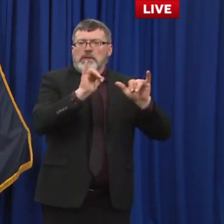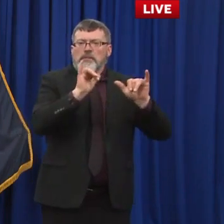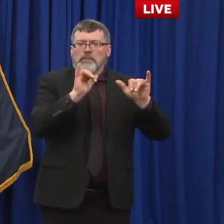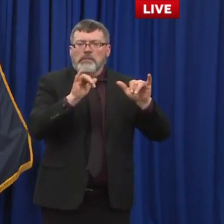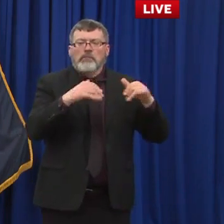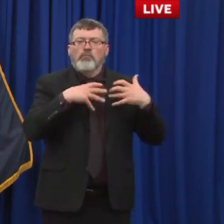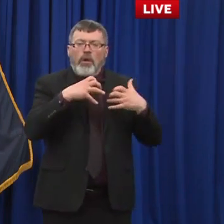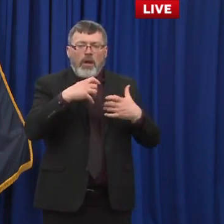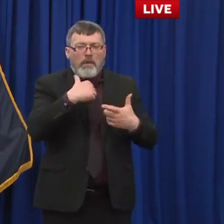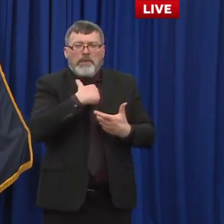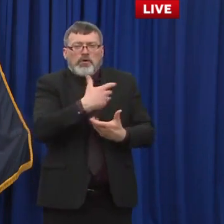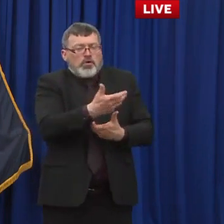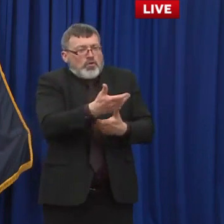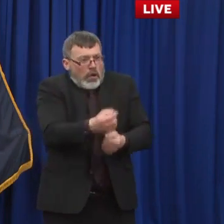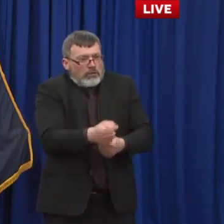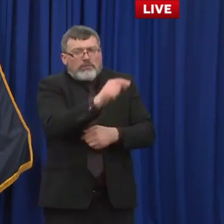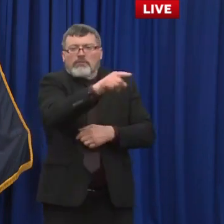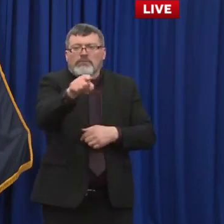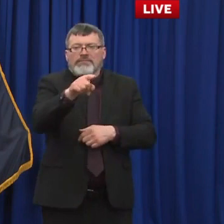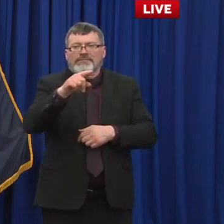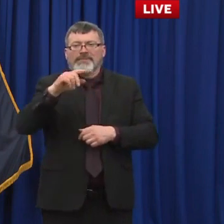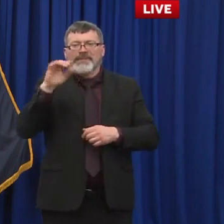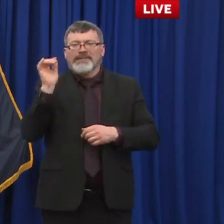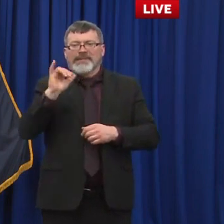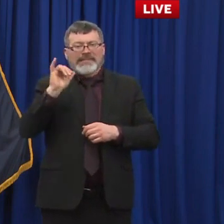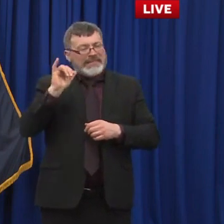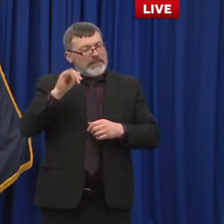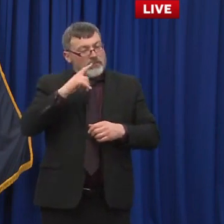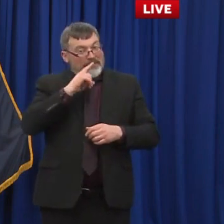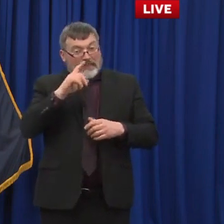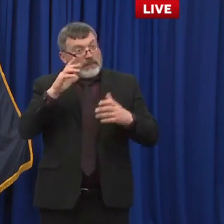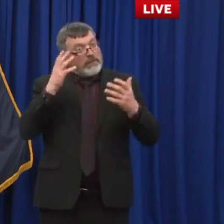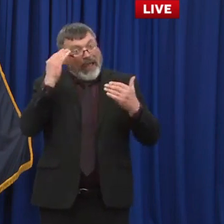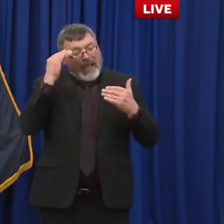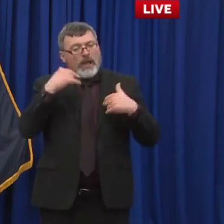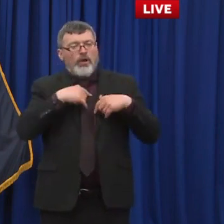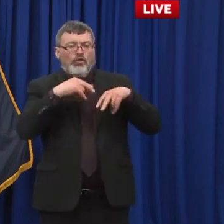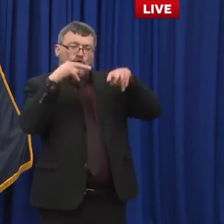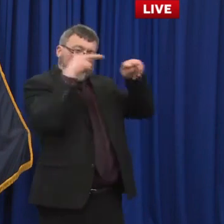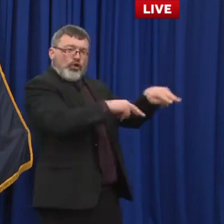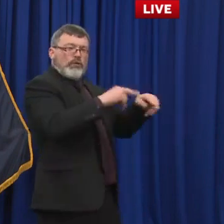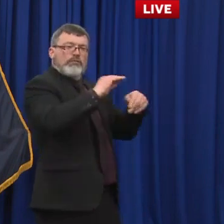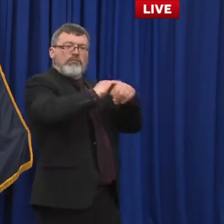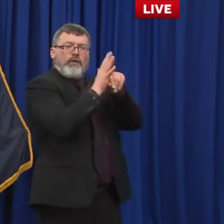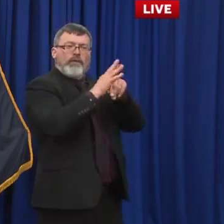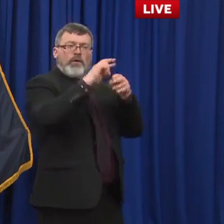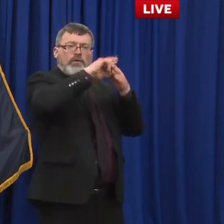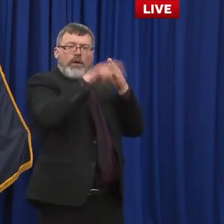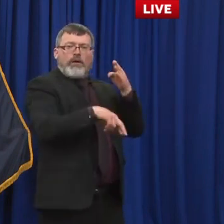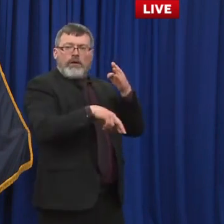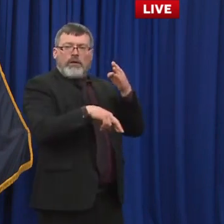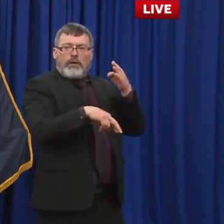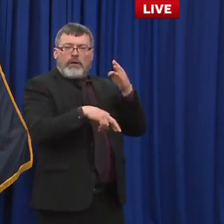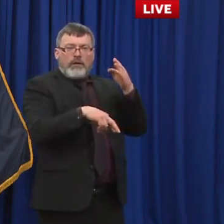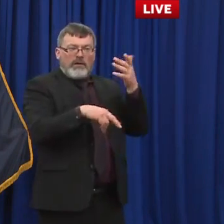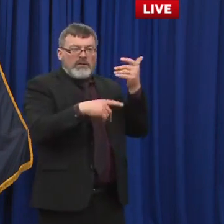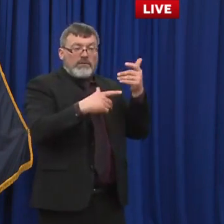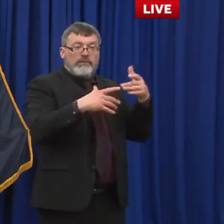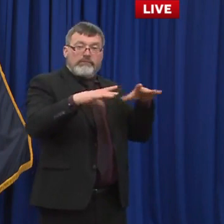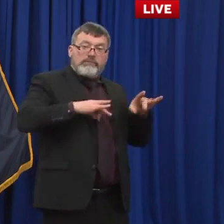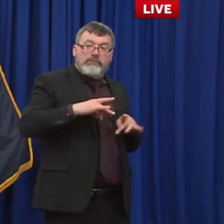everything data driven um I you know when we make the decision on removing the mask order or or